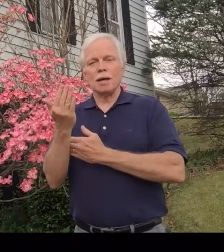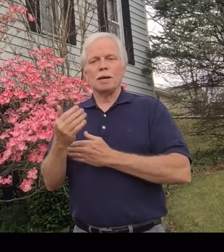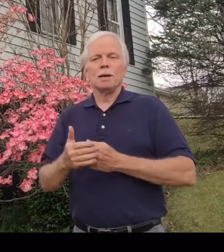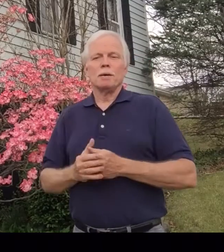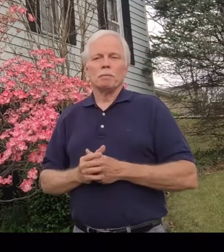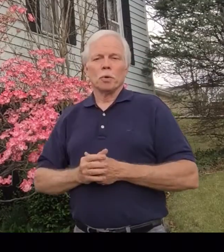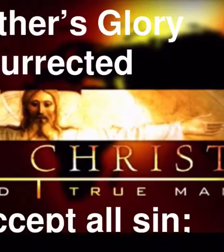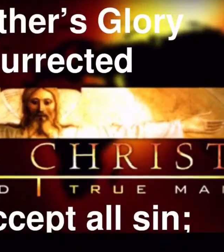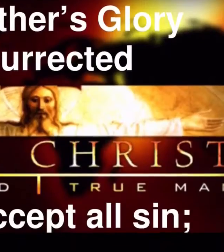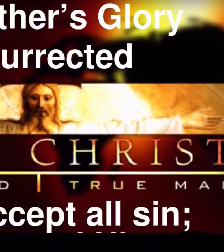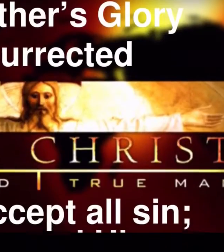morning.